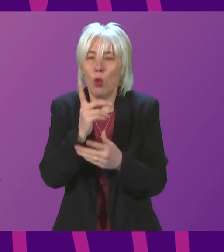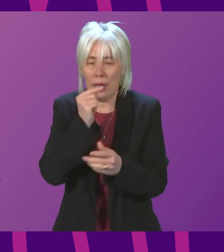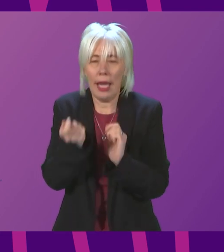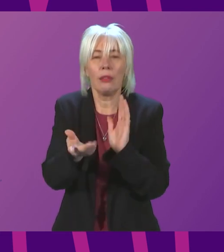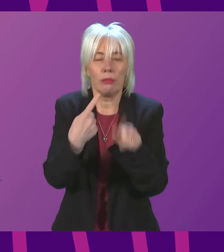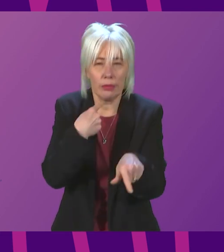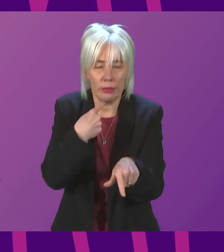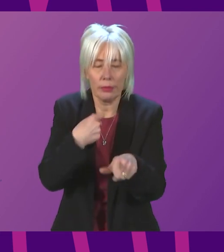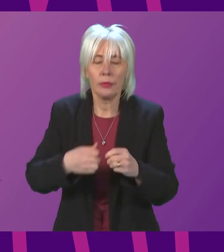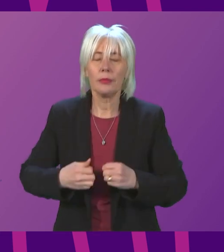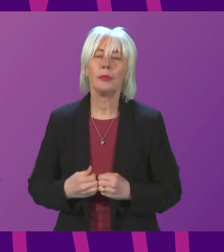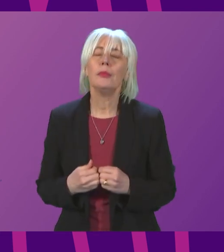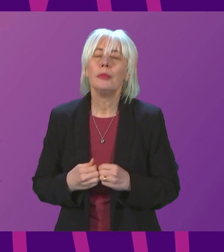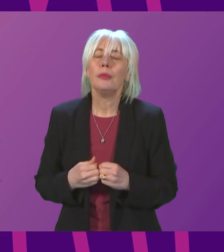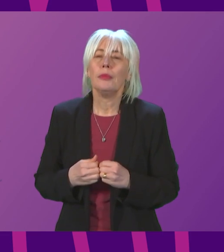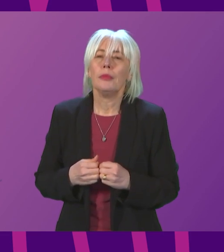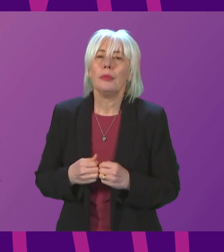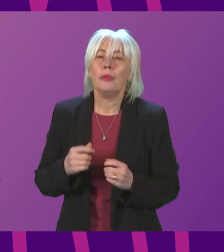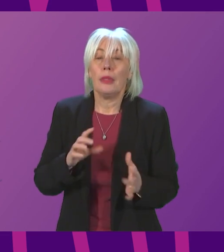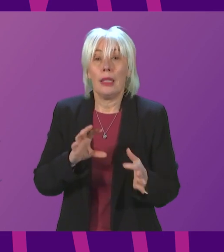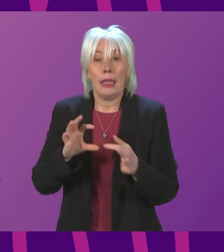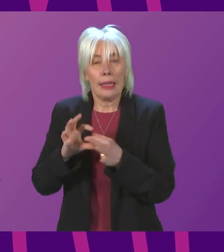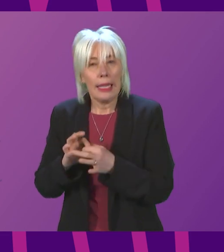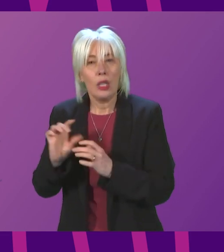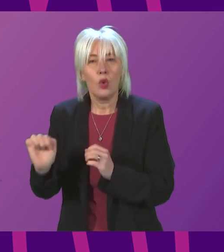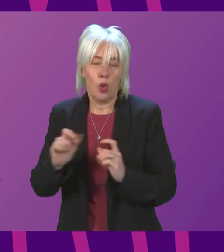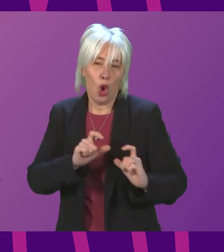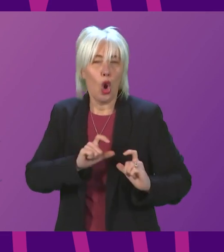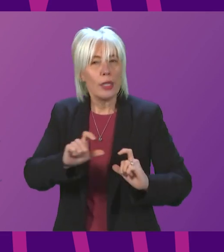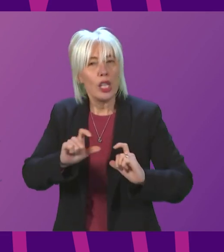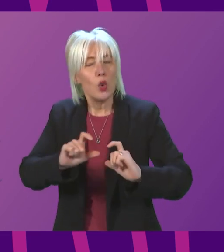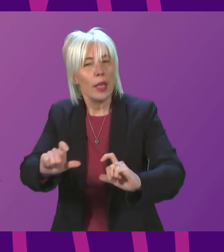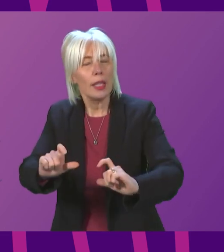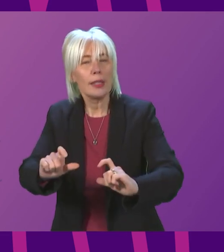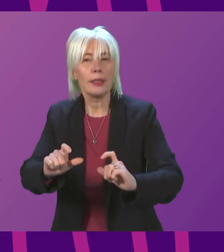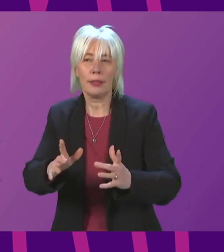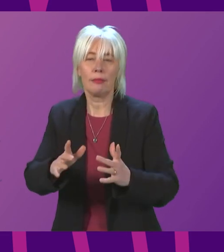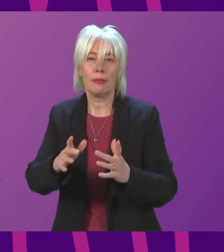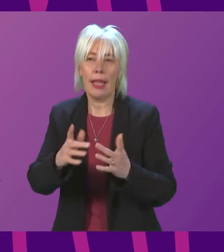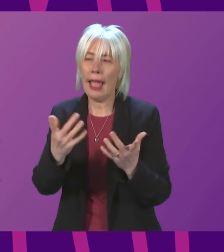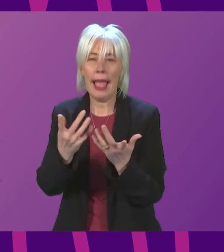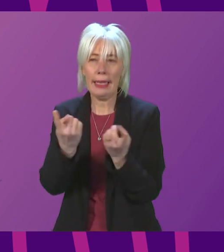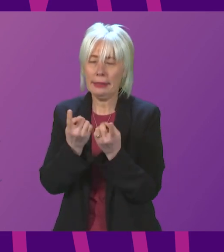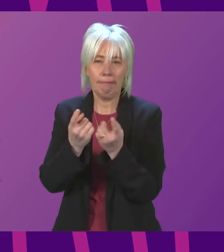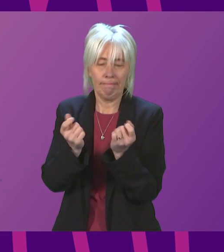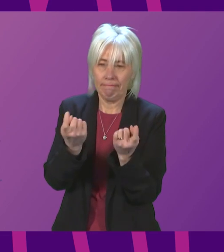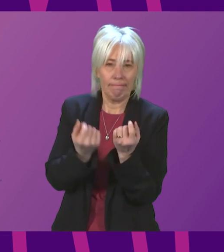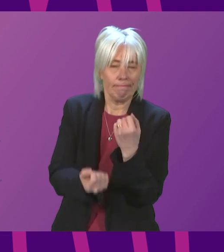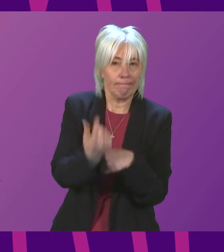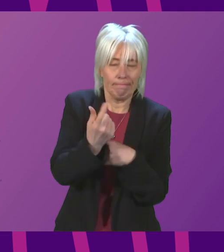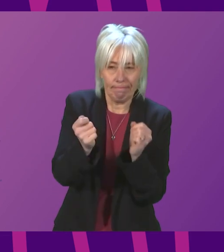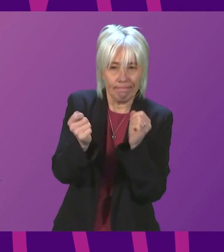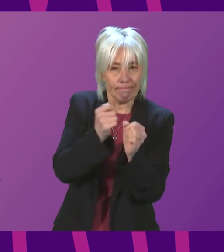In terms of issues around continuing to have contingency measures that we may